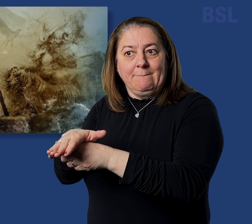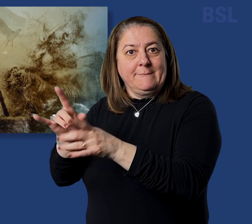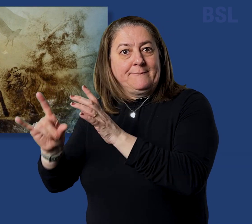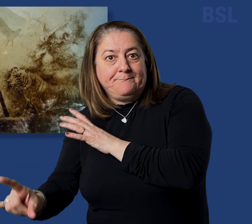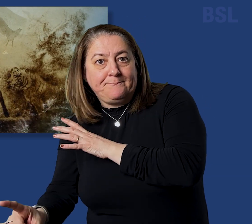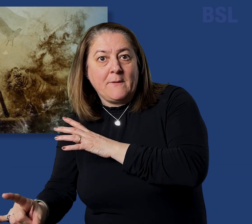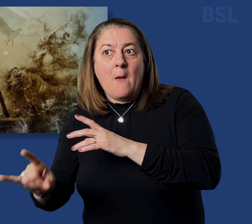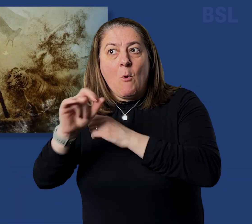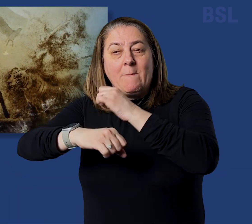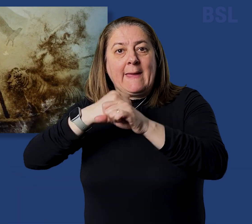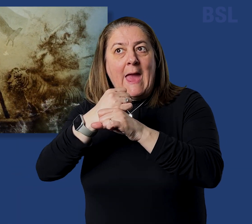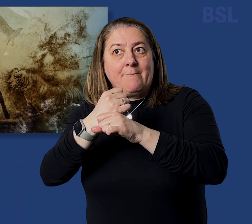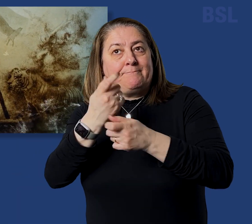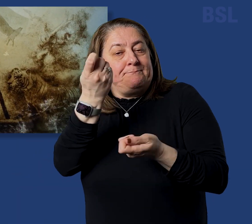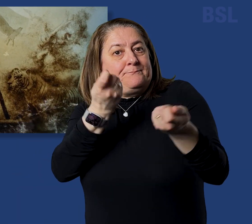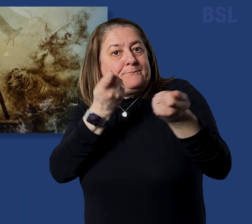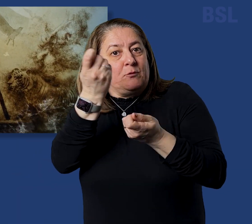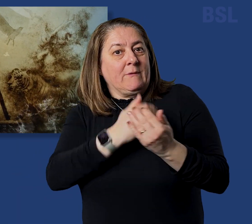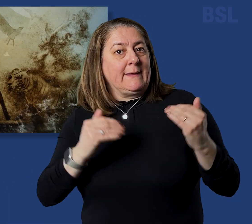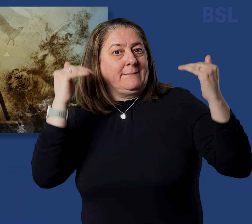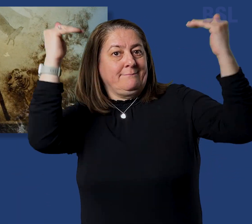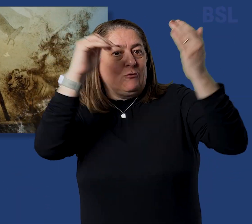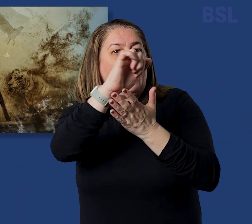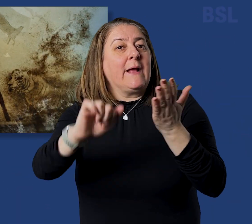became heir of the righteousness, which is by faith.